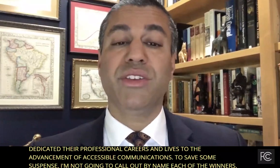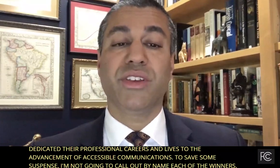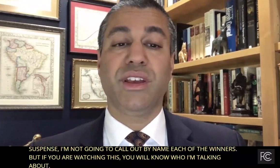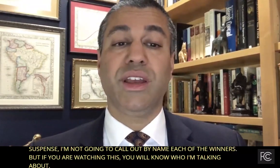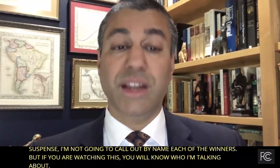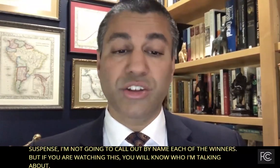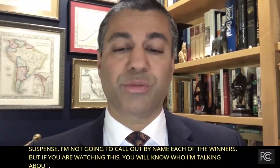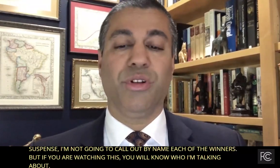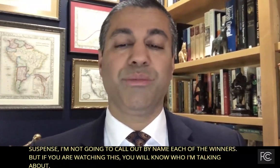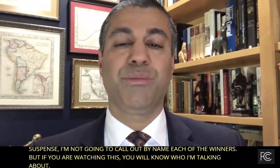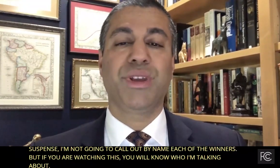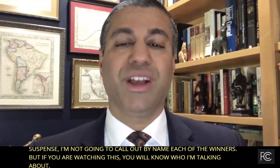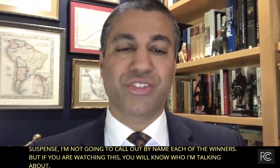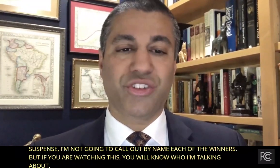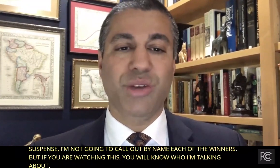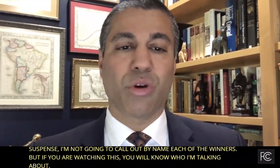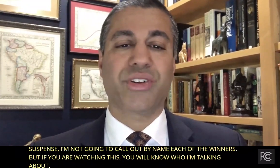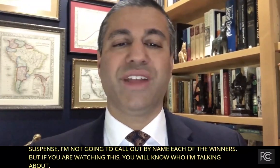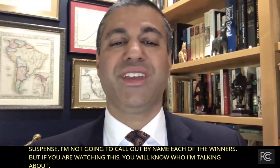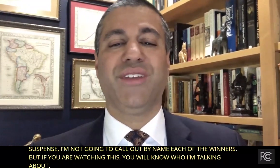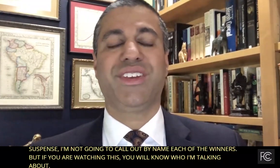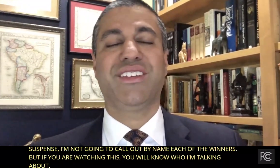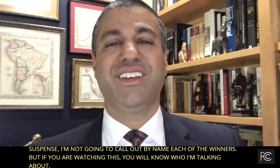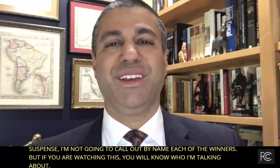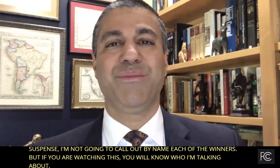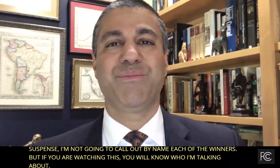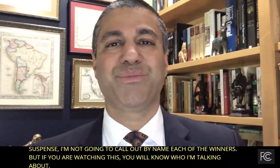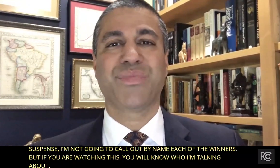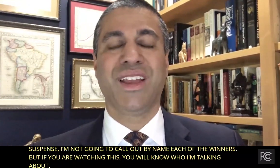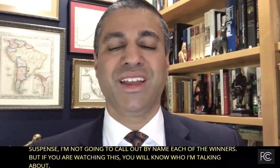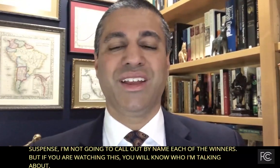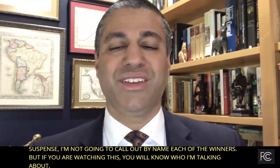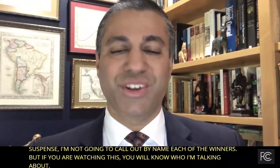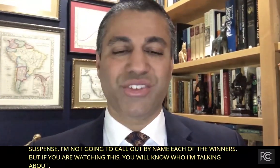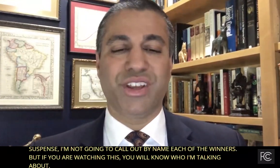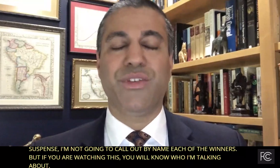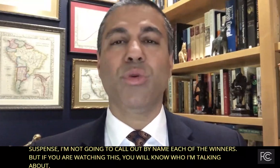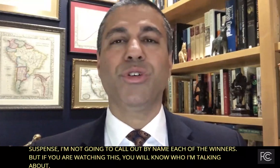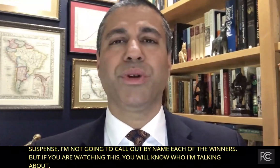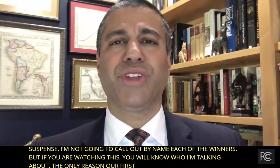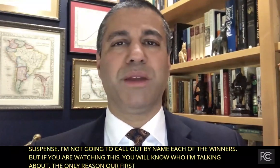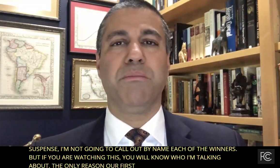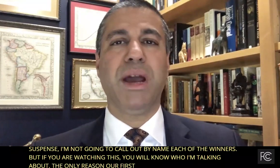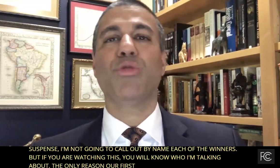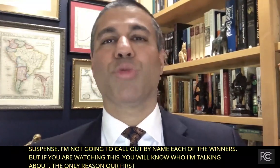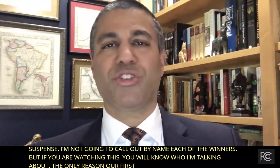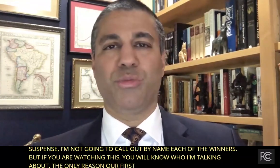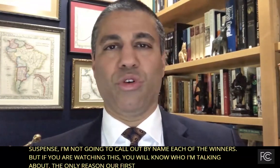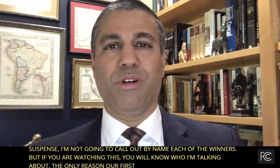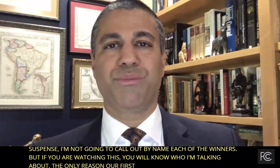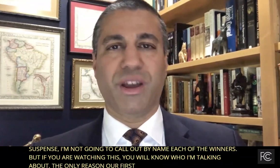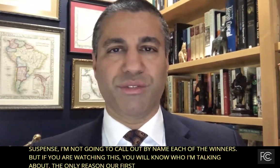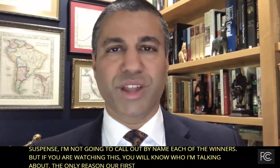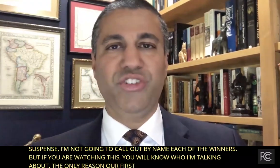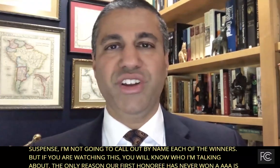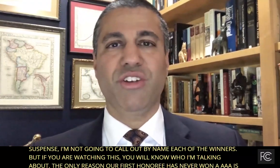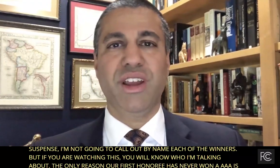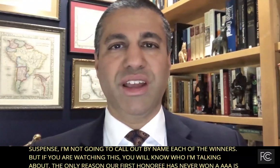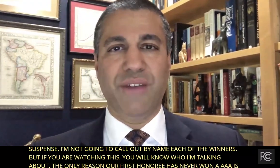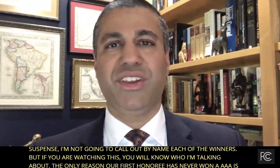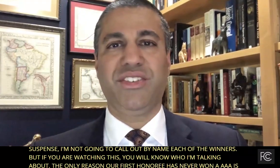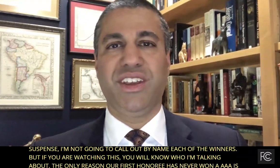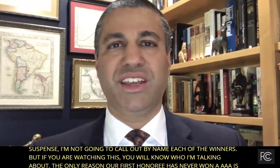was previously ineligible, because she worked at the FCC. Seriously, if you were to build a Mount Rushmore of